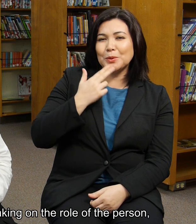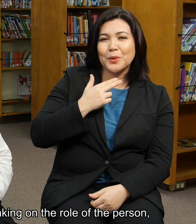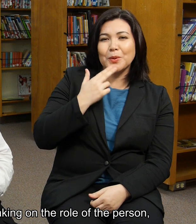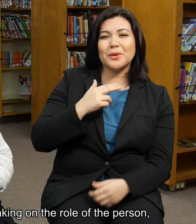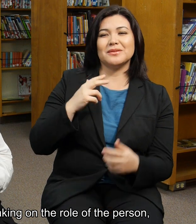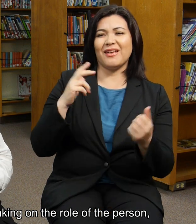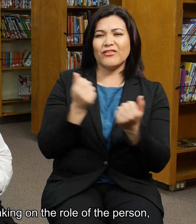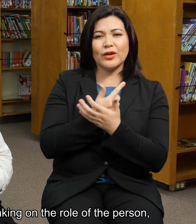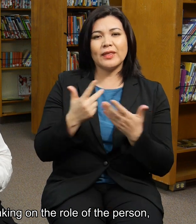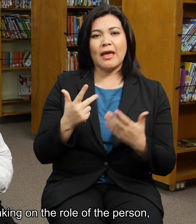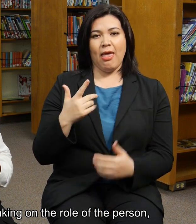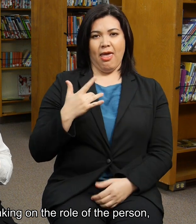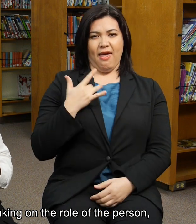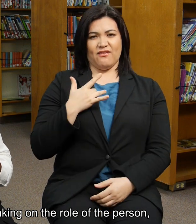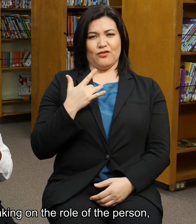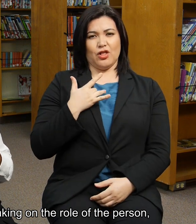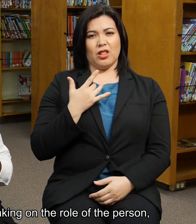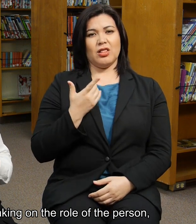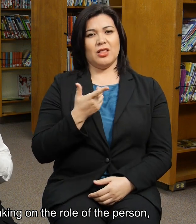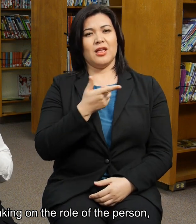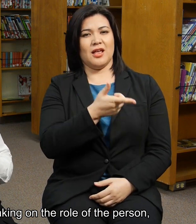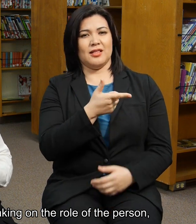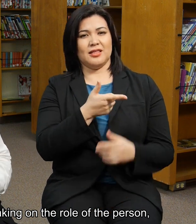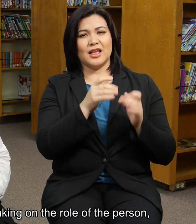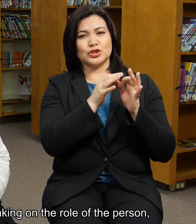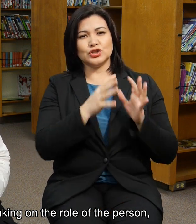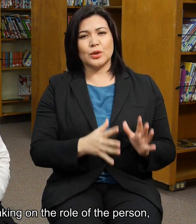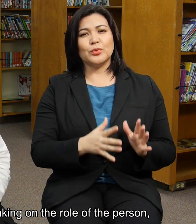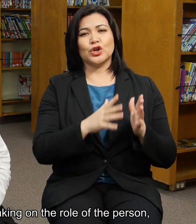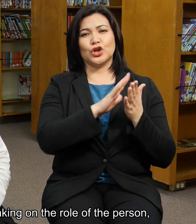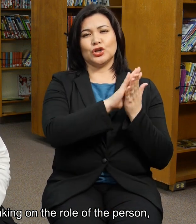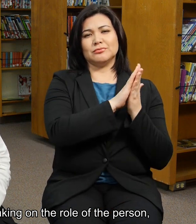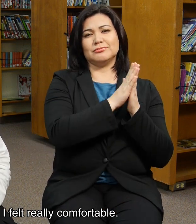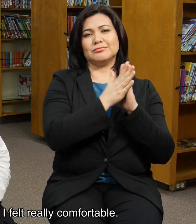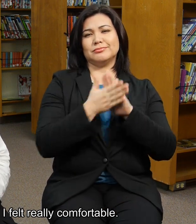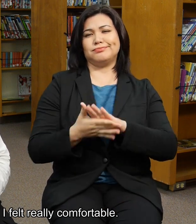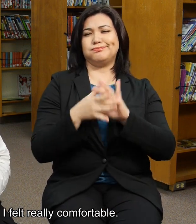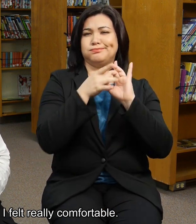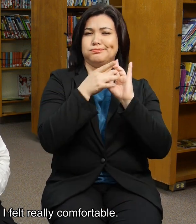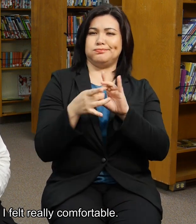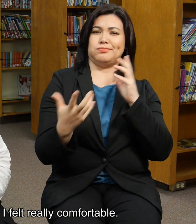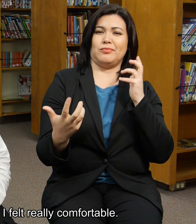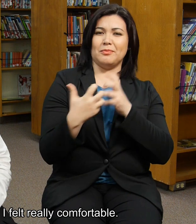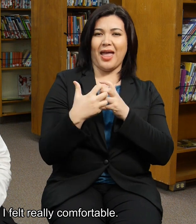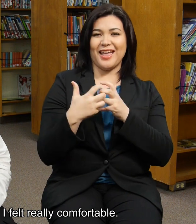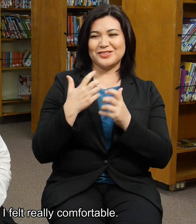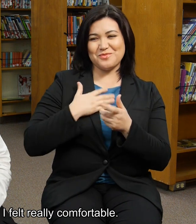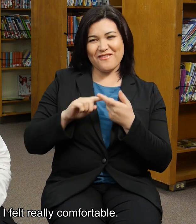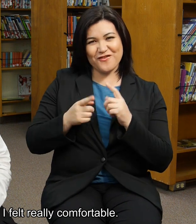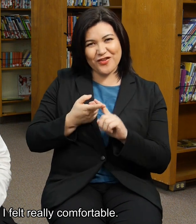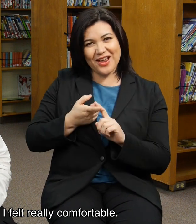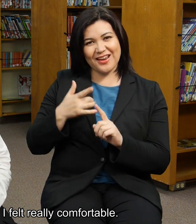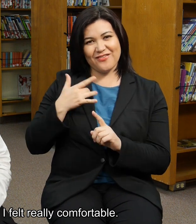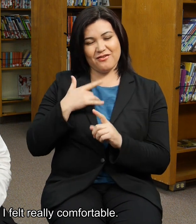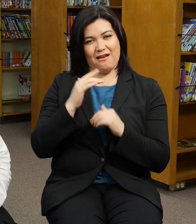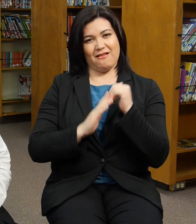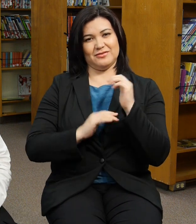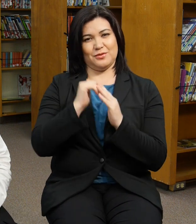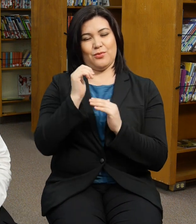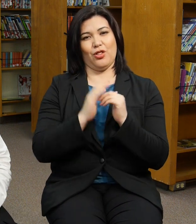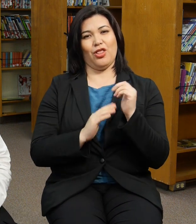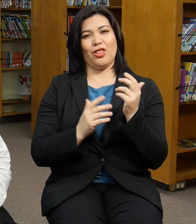like she was grabbing the role of the person. And I really felt comfortable. And